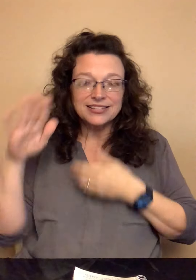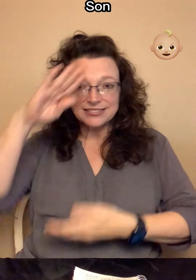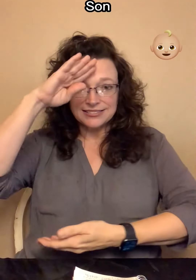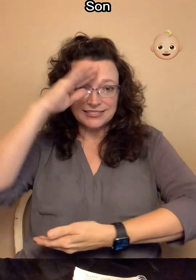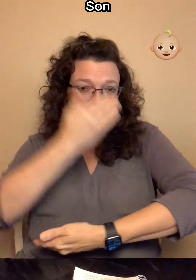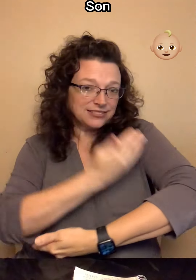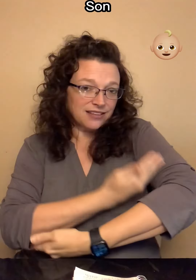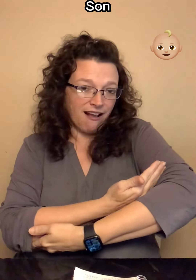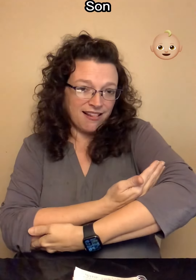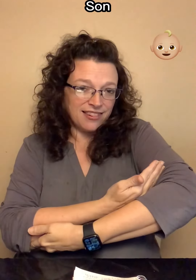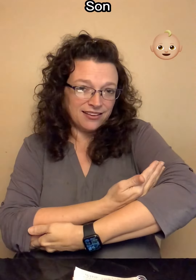Son.